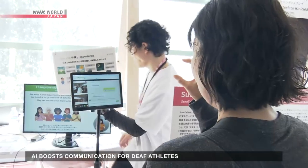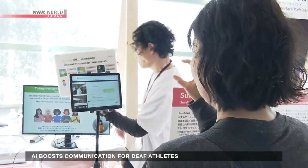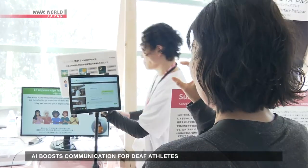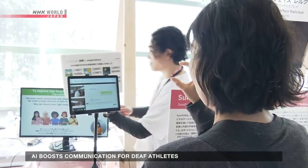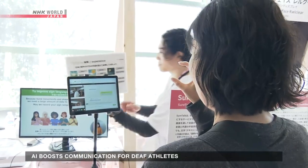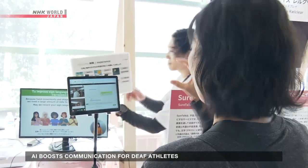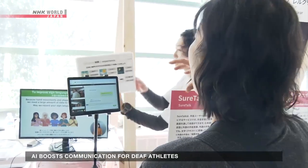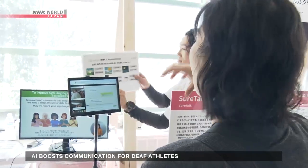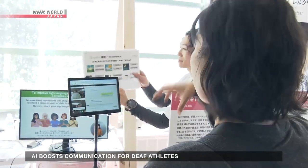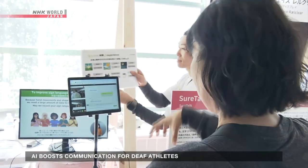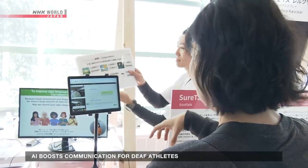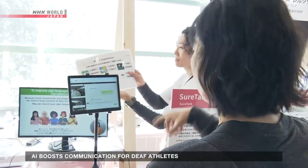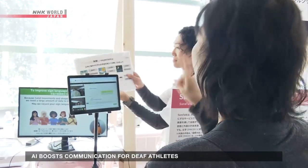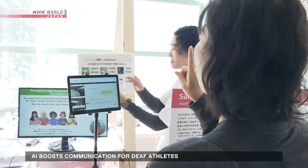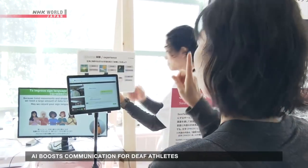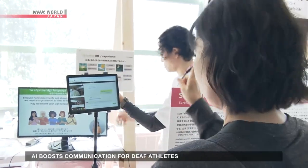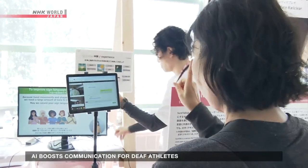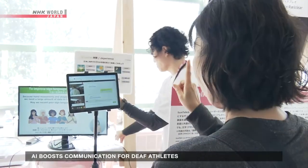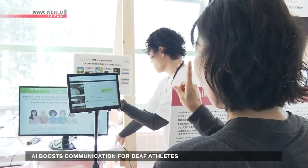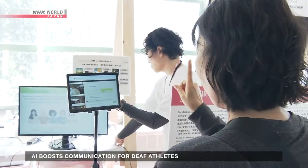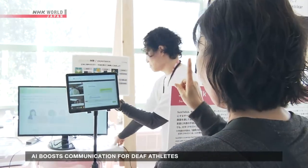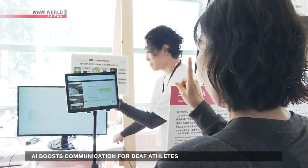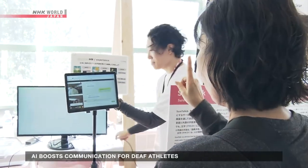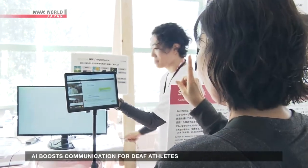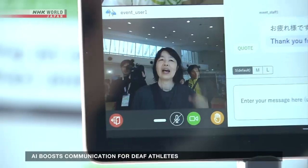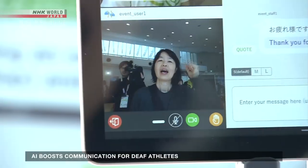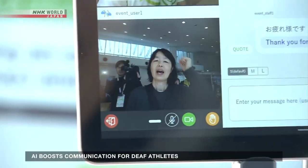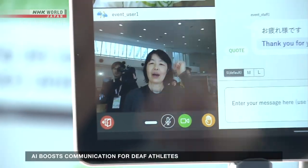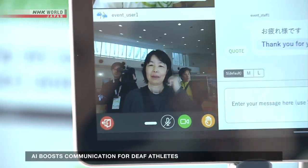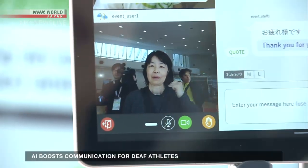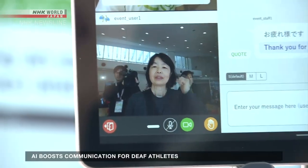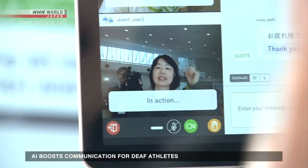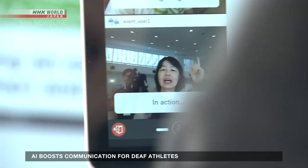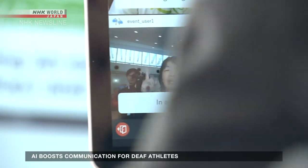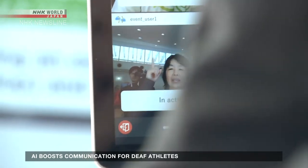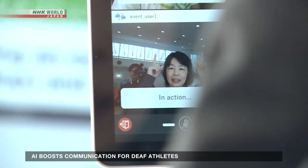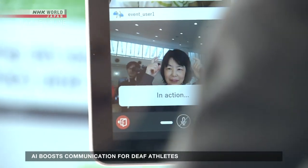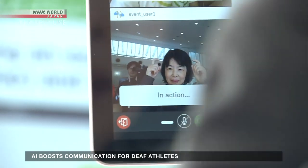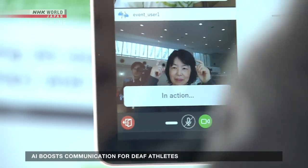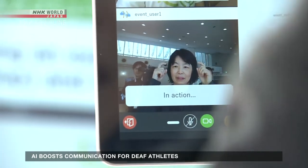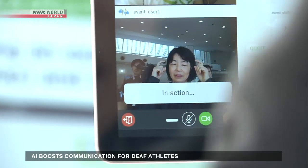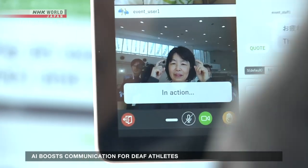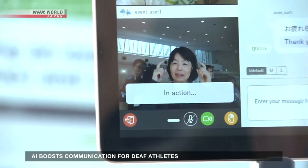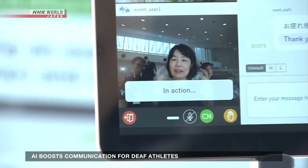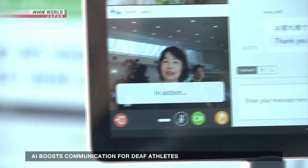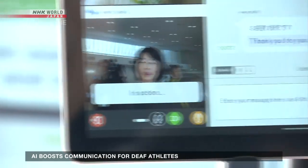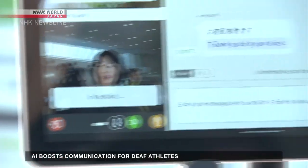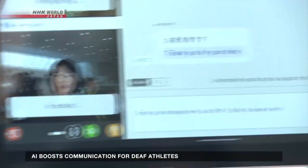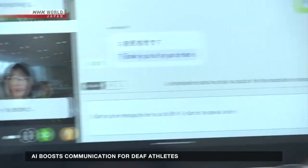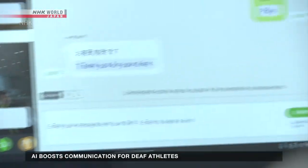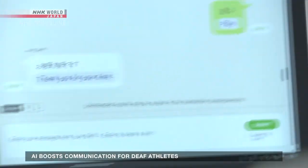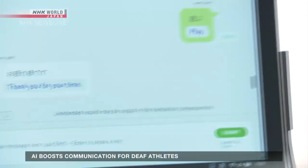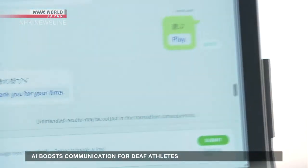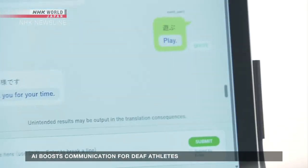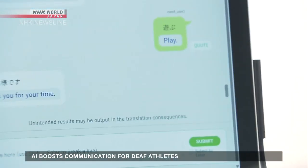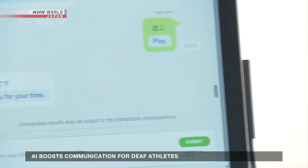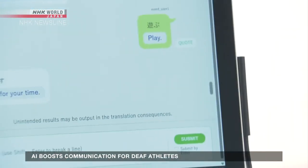The system can translate into multiple languages. It was developed through a collaboration between the Tokyo Metropolitan